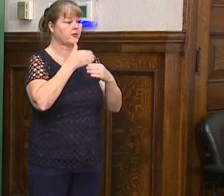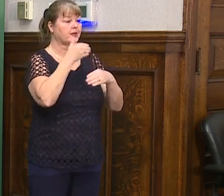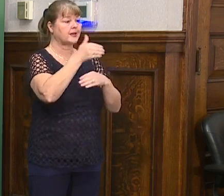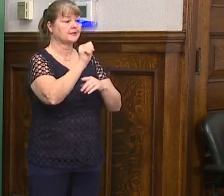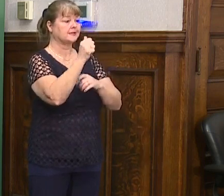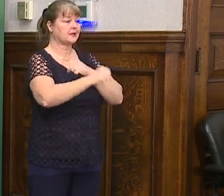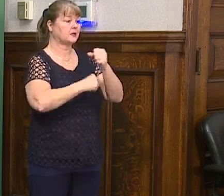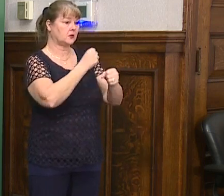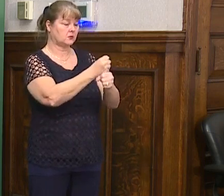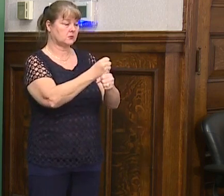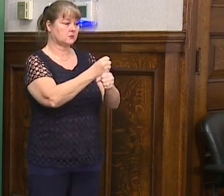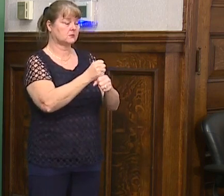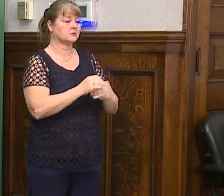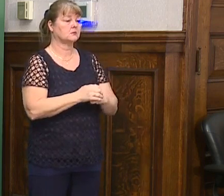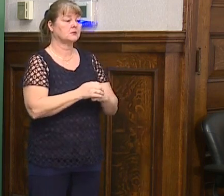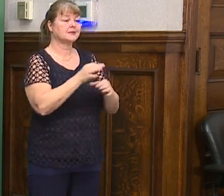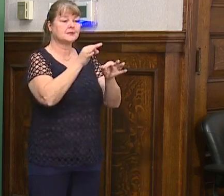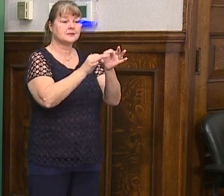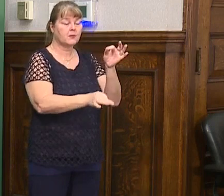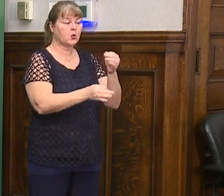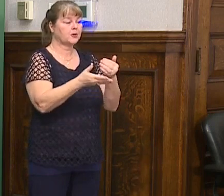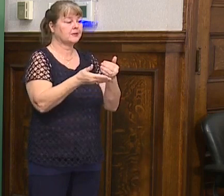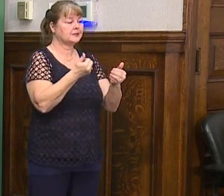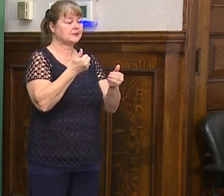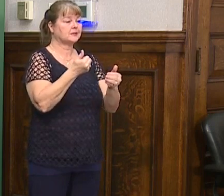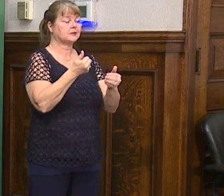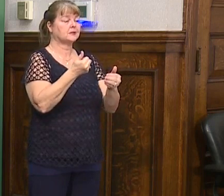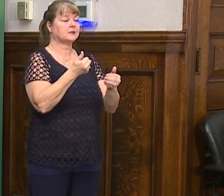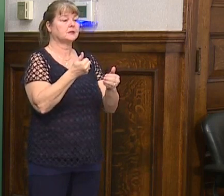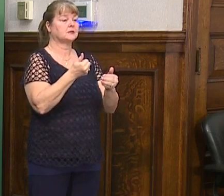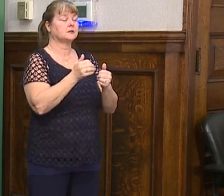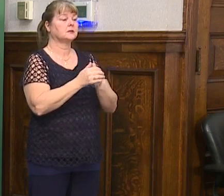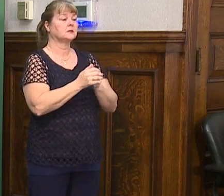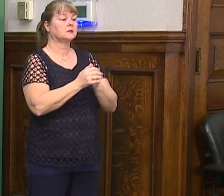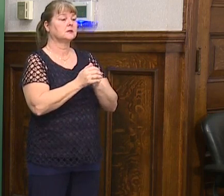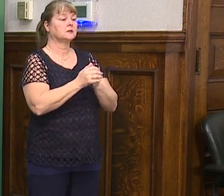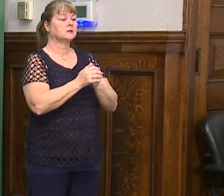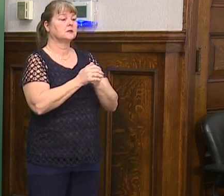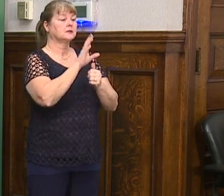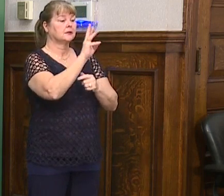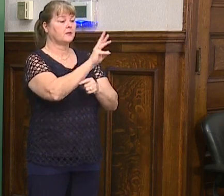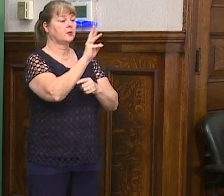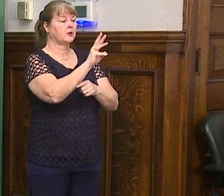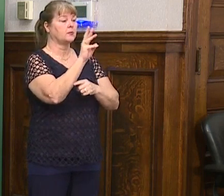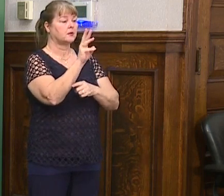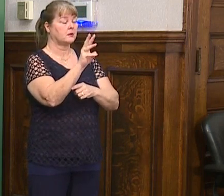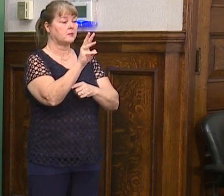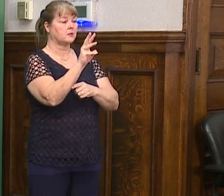the next 10 years. As simple as easy and going to is going to www